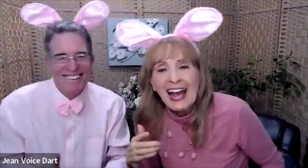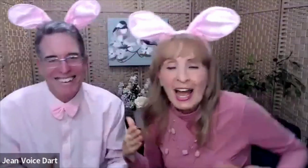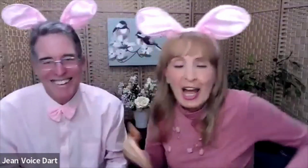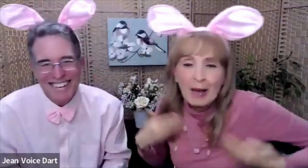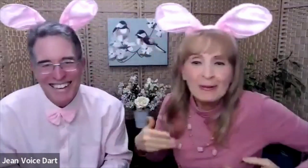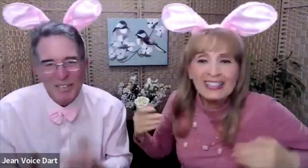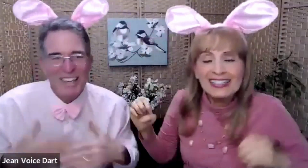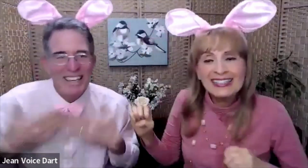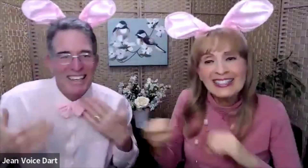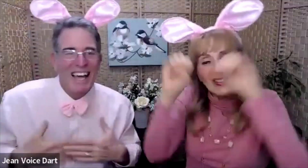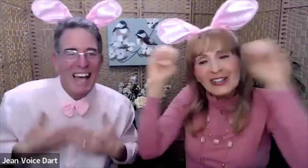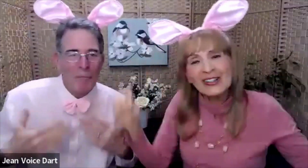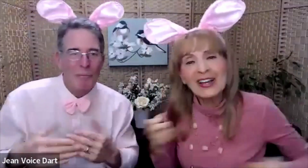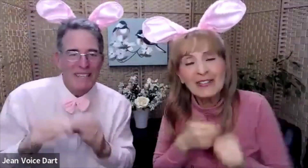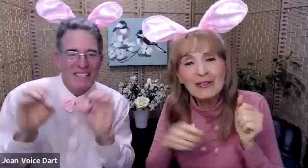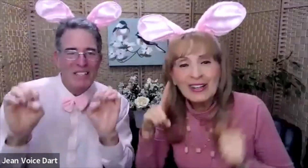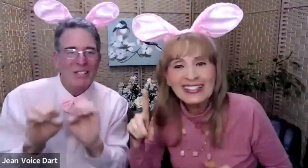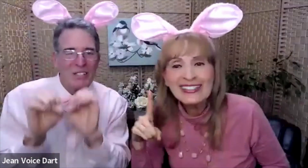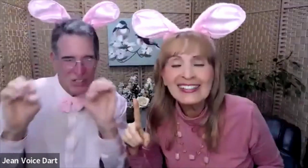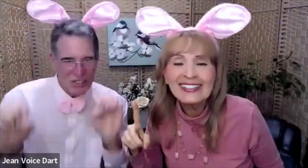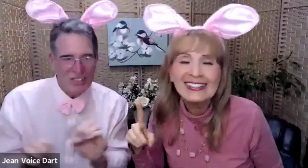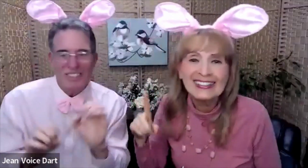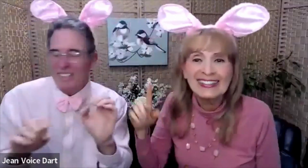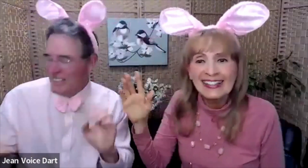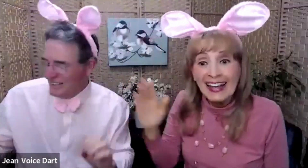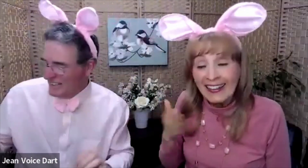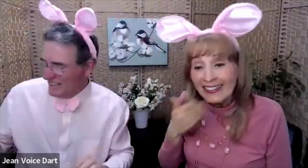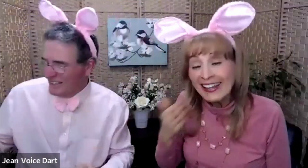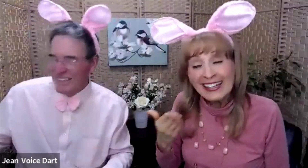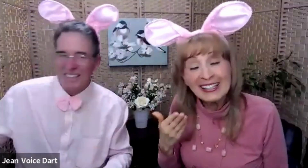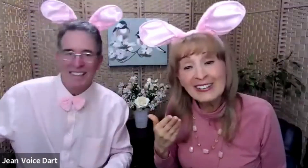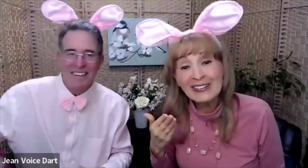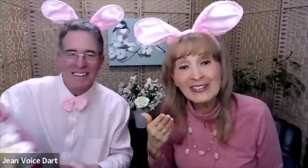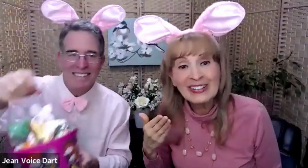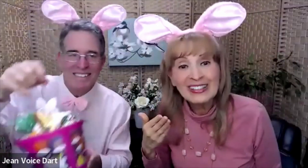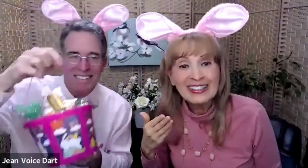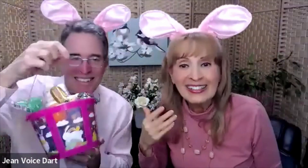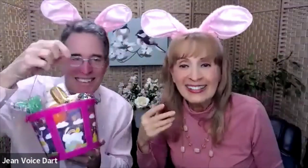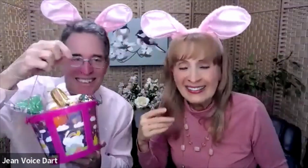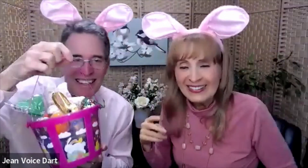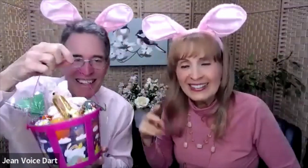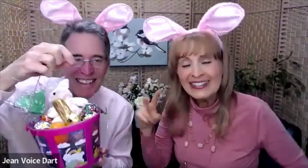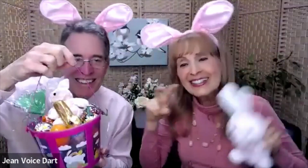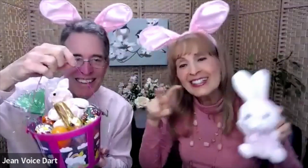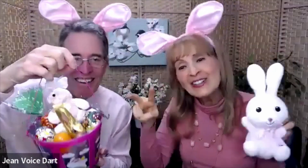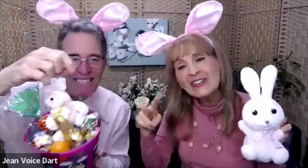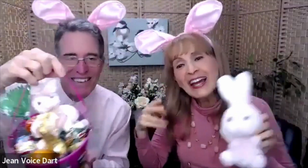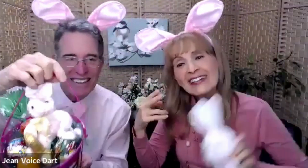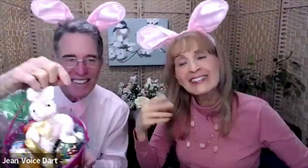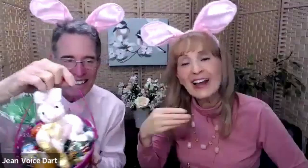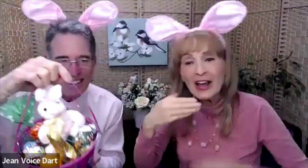Happy Easter everyone. Thank you. We'll see you next time.